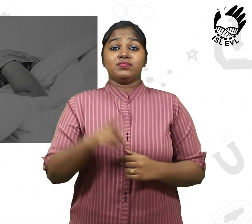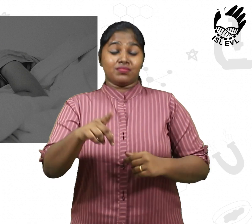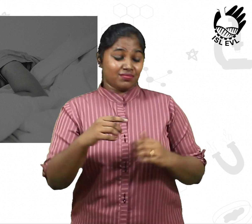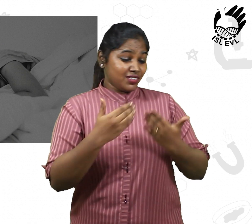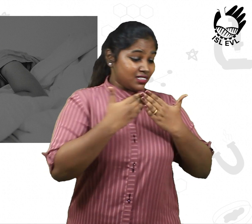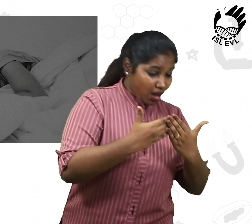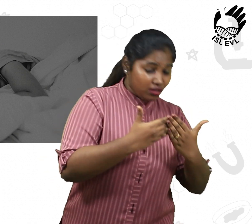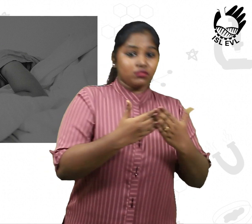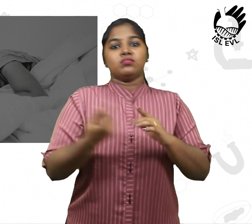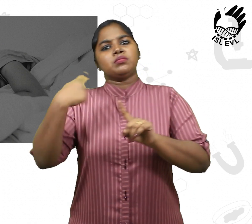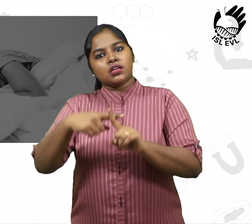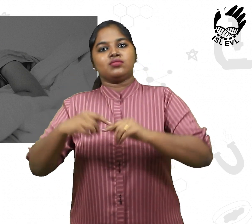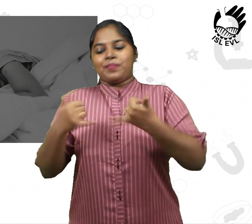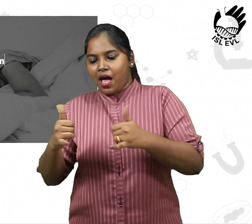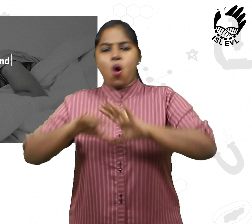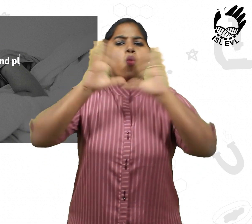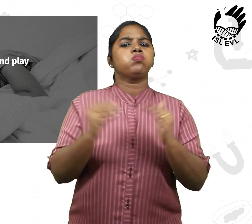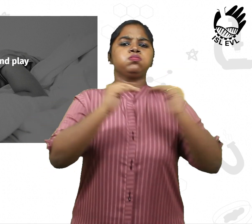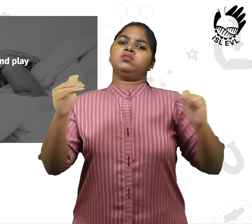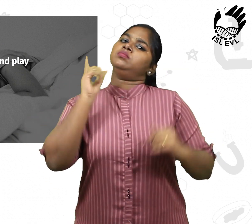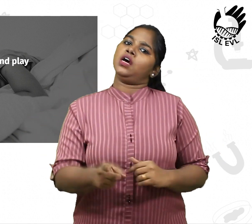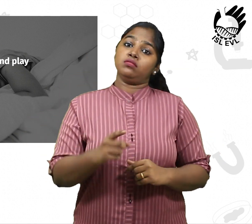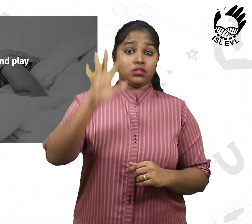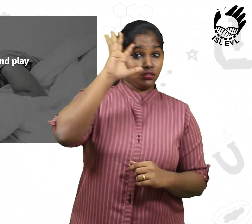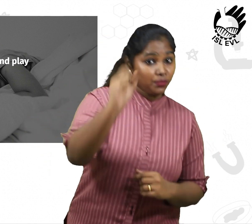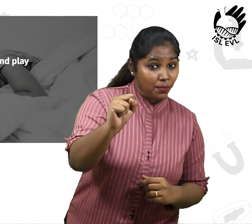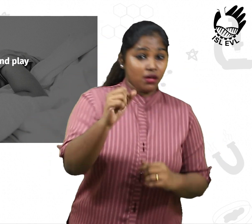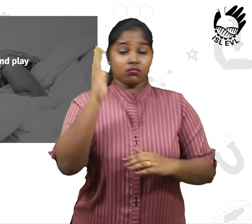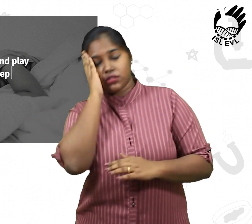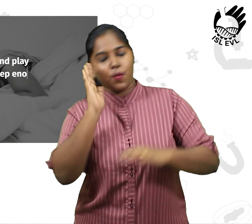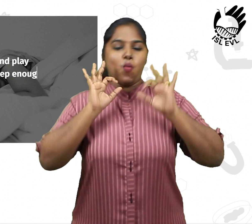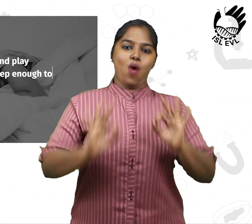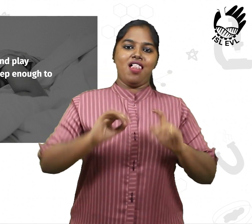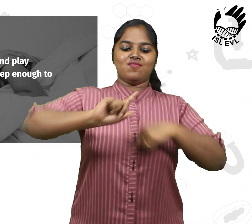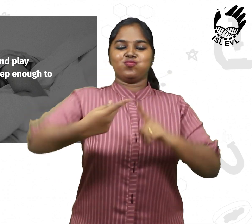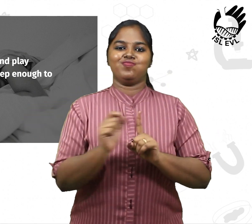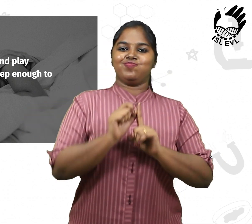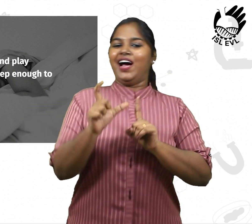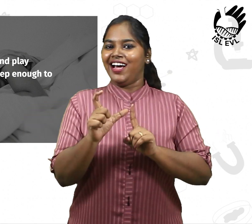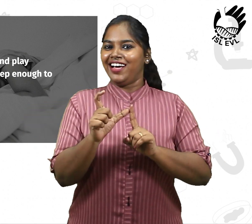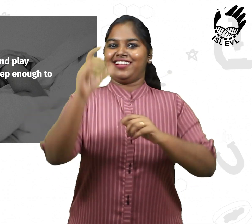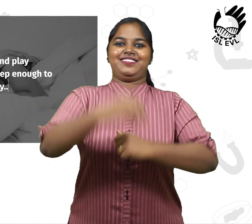Put your energies equally into studies and play. Also remember to sleep enough to recharge for a new day.